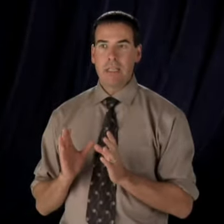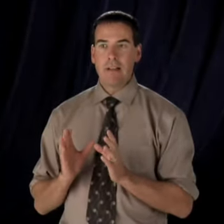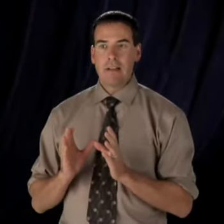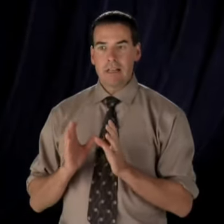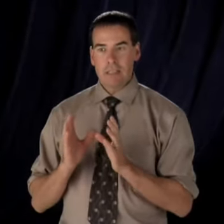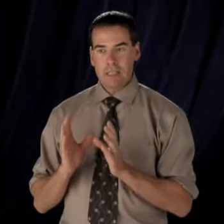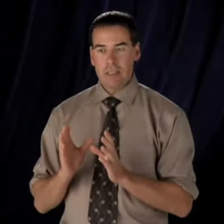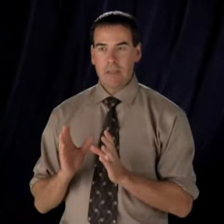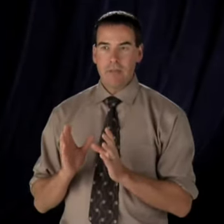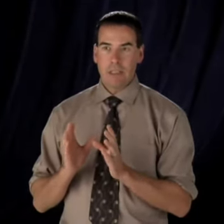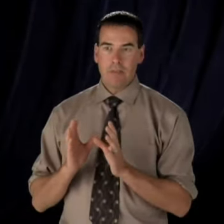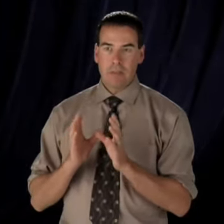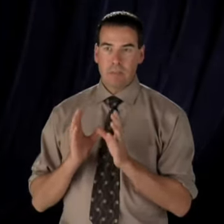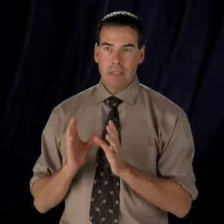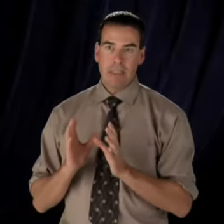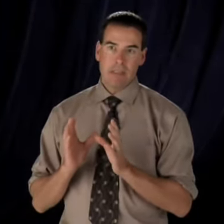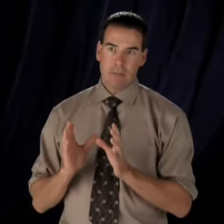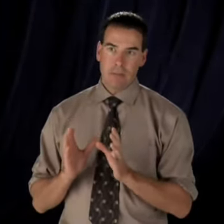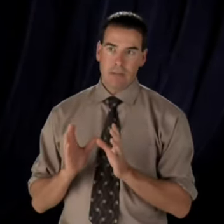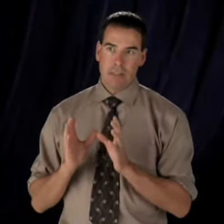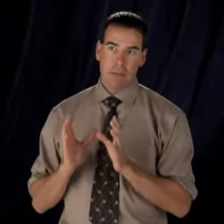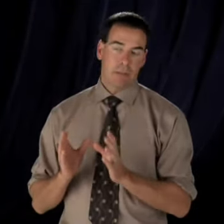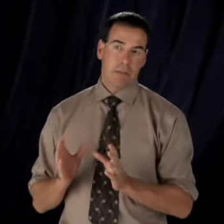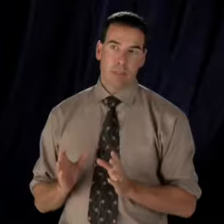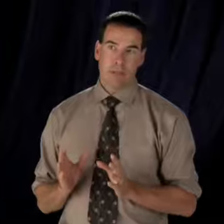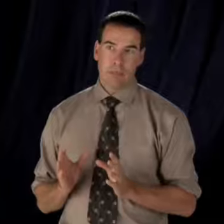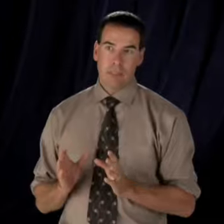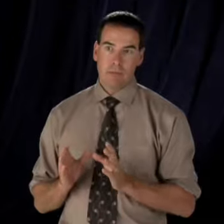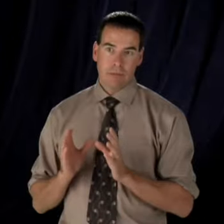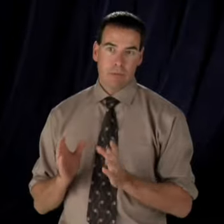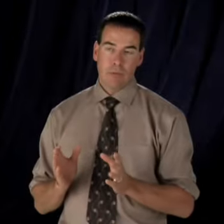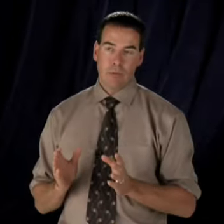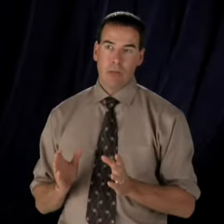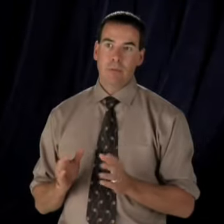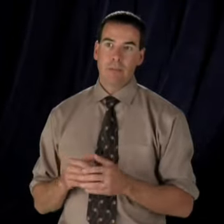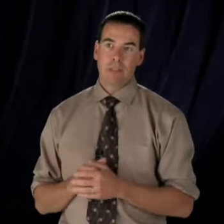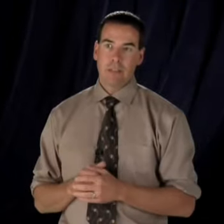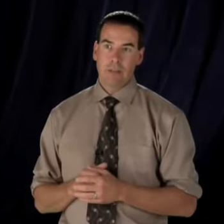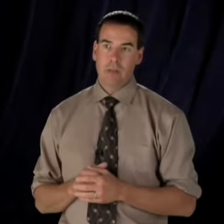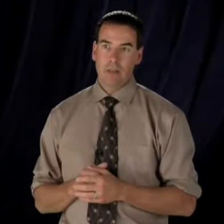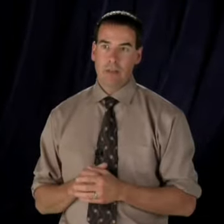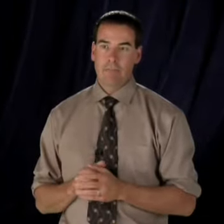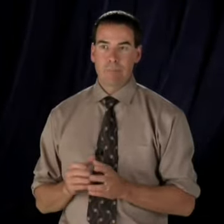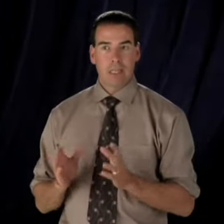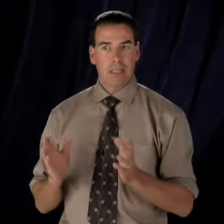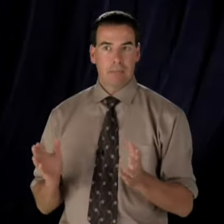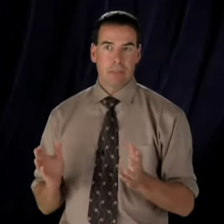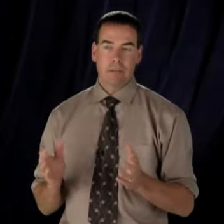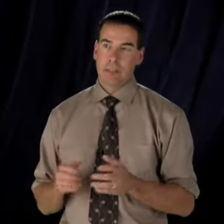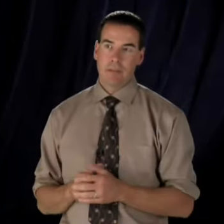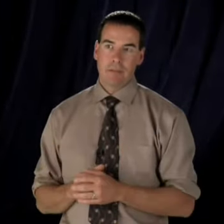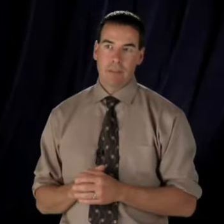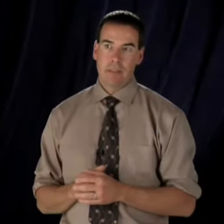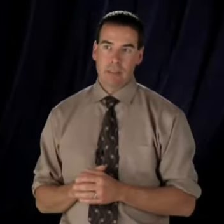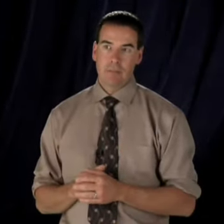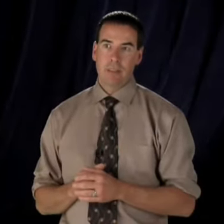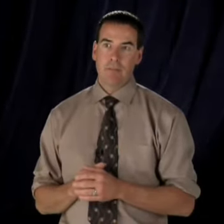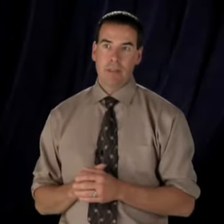a safety valve, a place where issues can be addressed when there's a problem in the area of health, and up till now there's just simply been